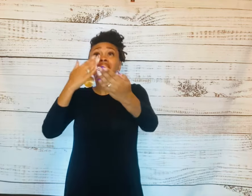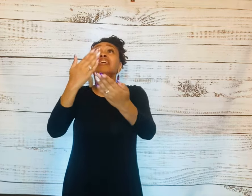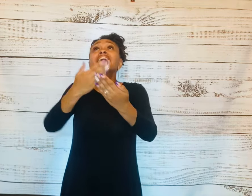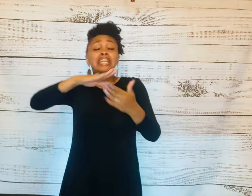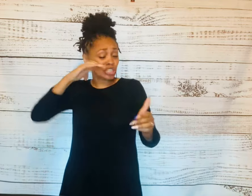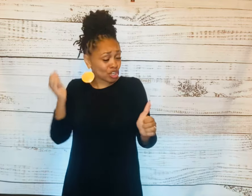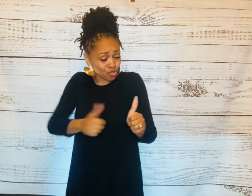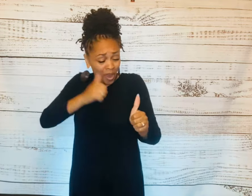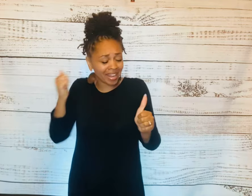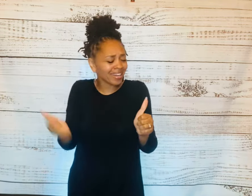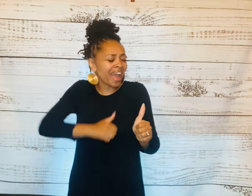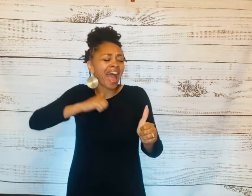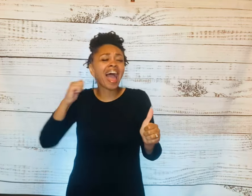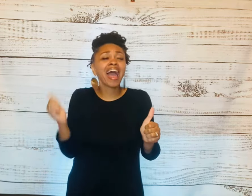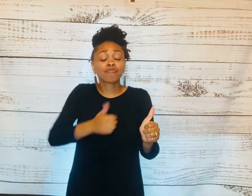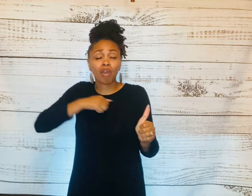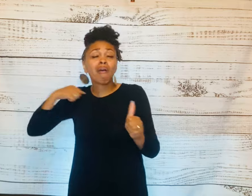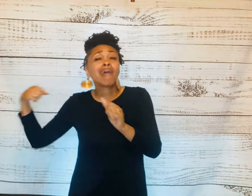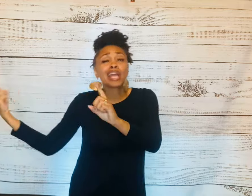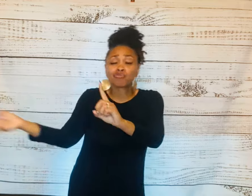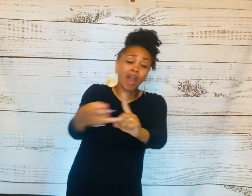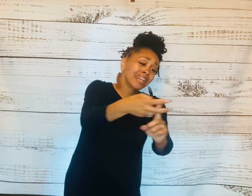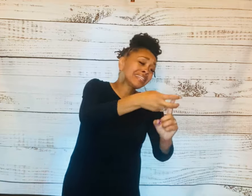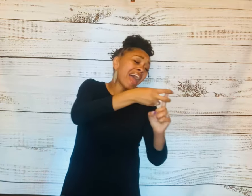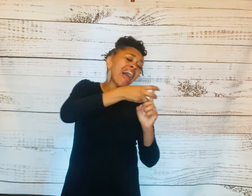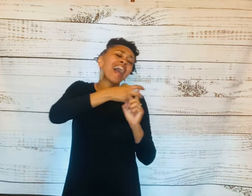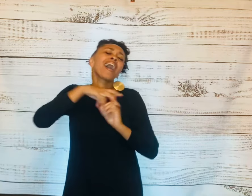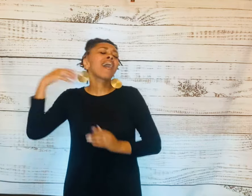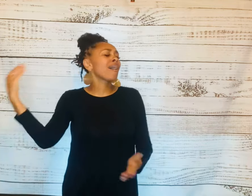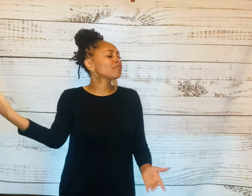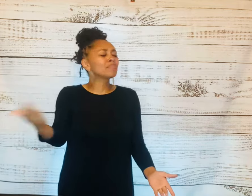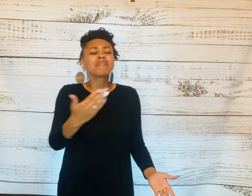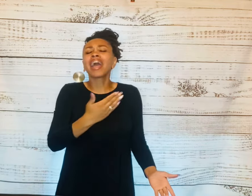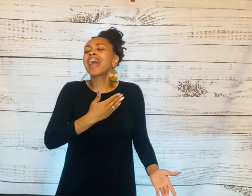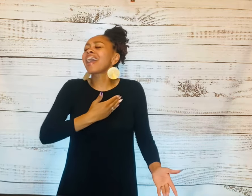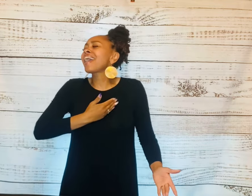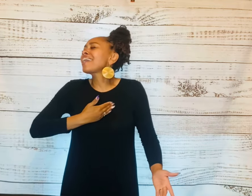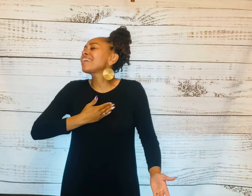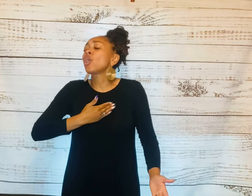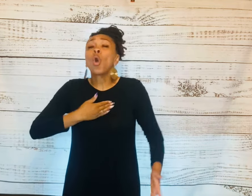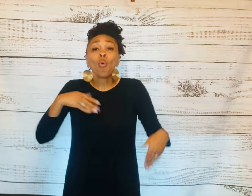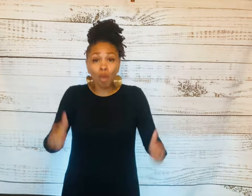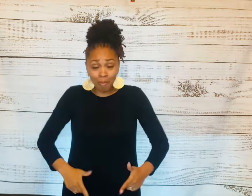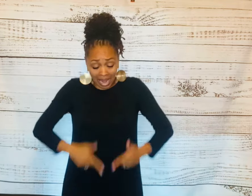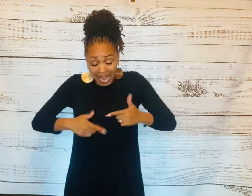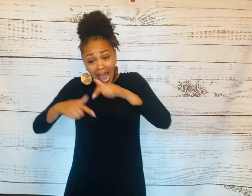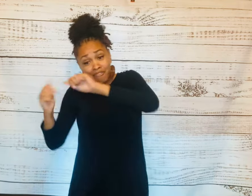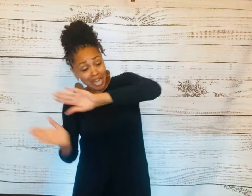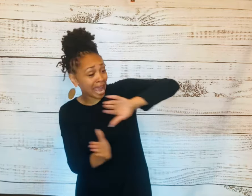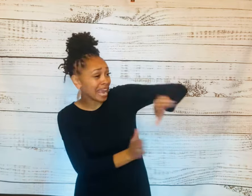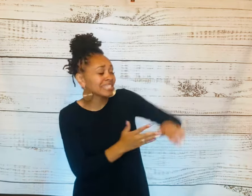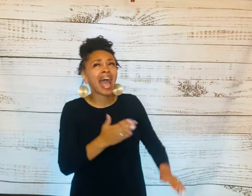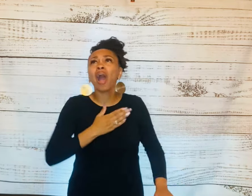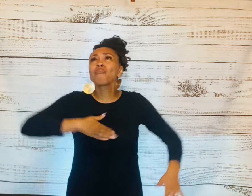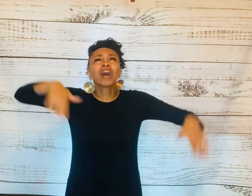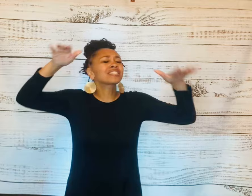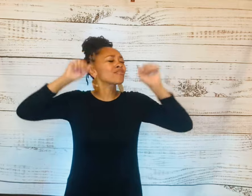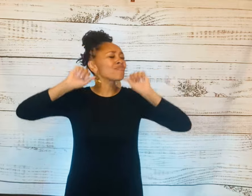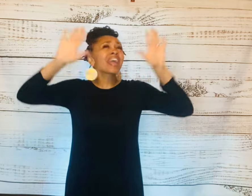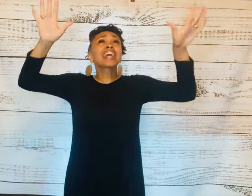goodness is running after. It's running after me. With my life laid down, I surrender